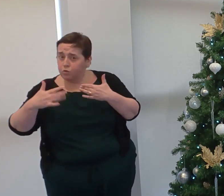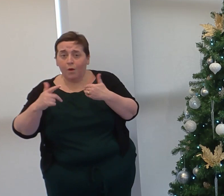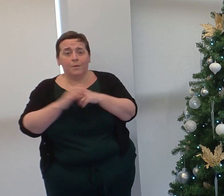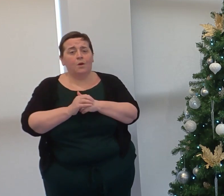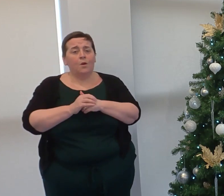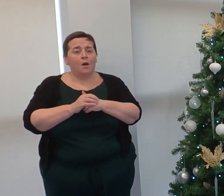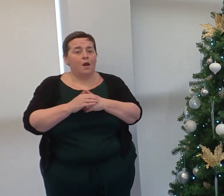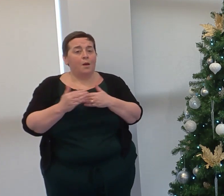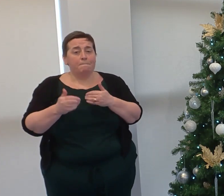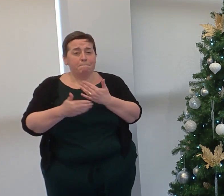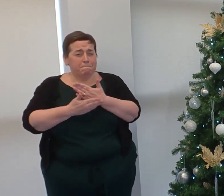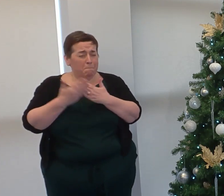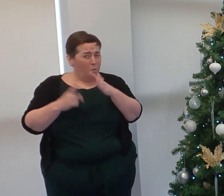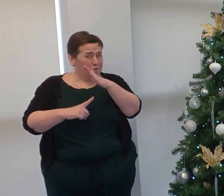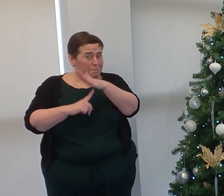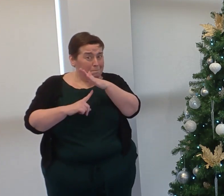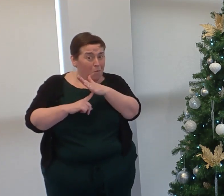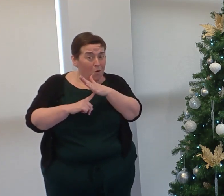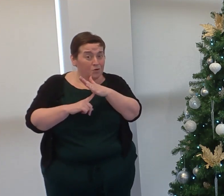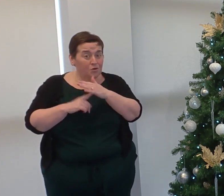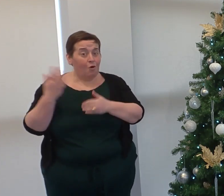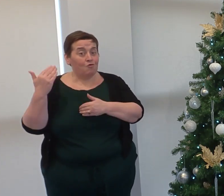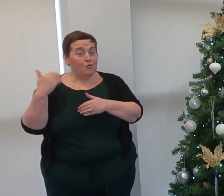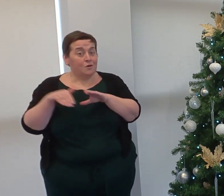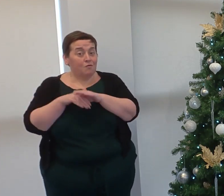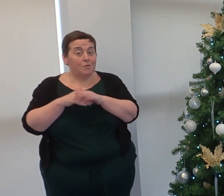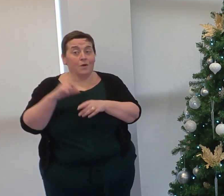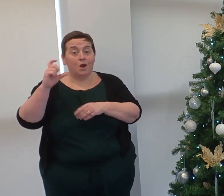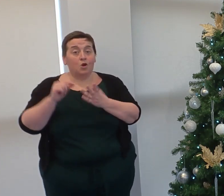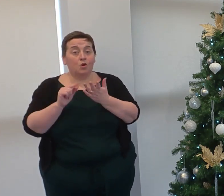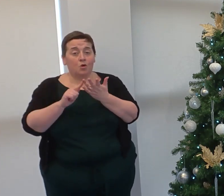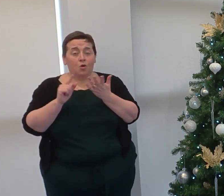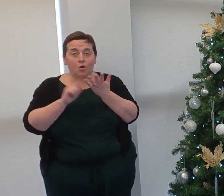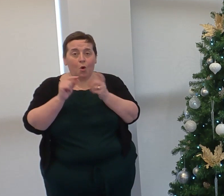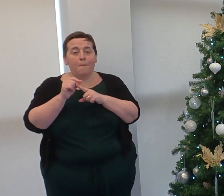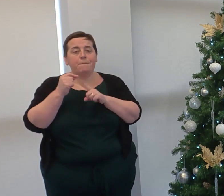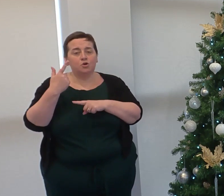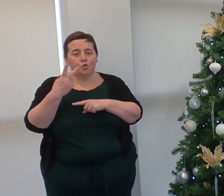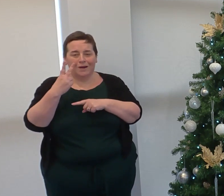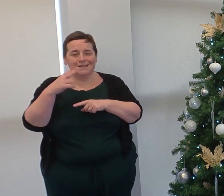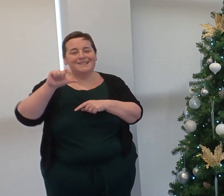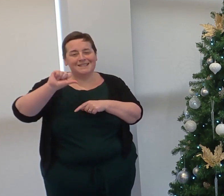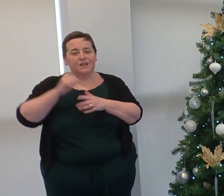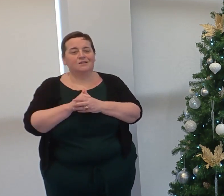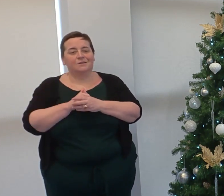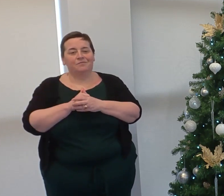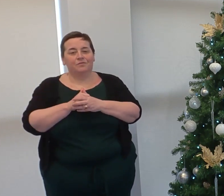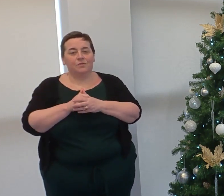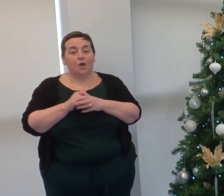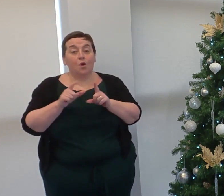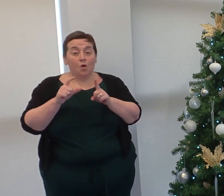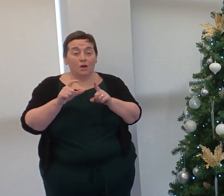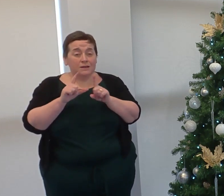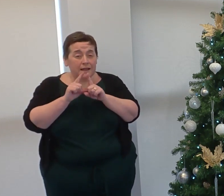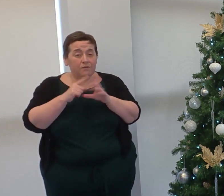none more high profile than our recent involvement in COP26, during which David Auckey, with current